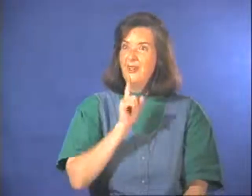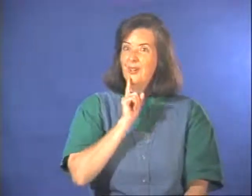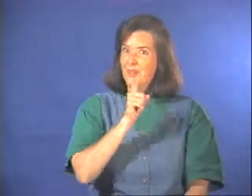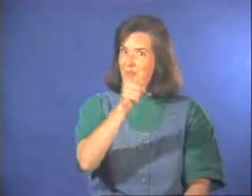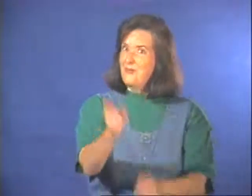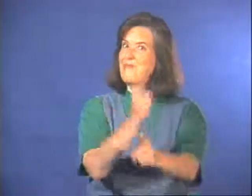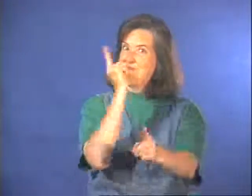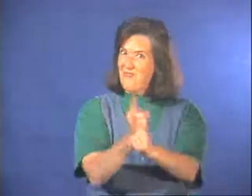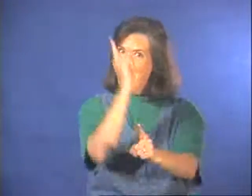You are right. right.